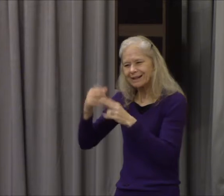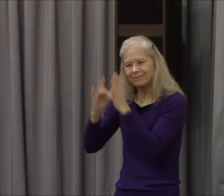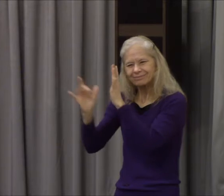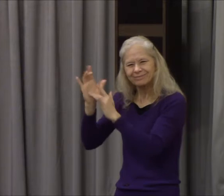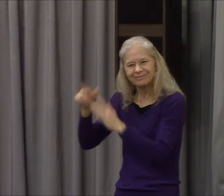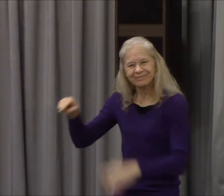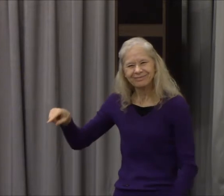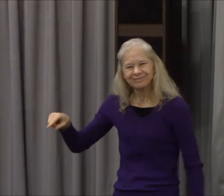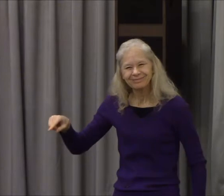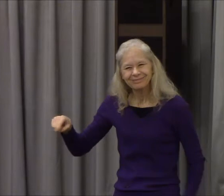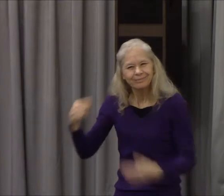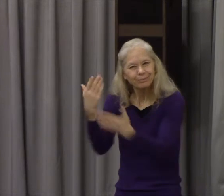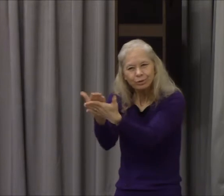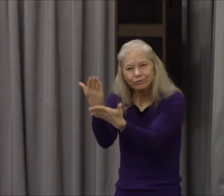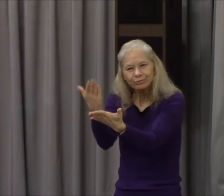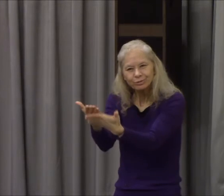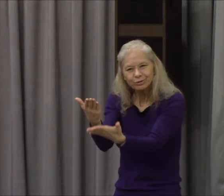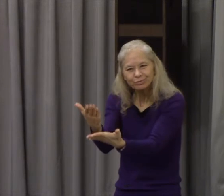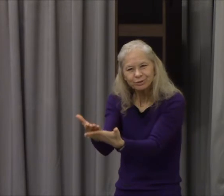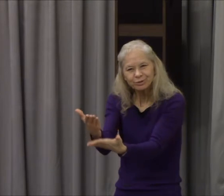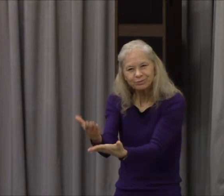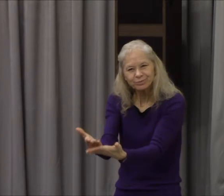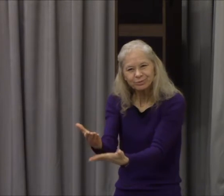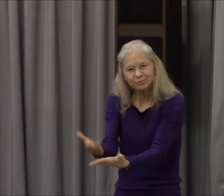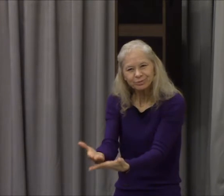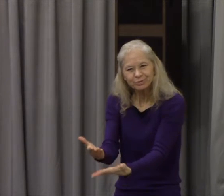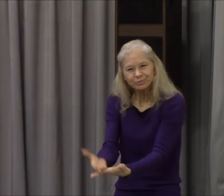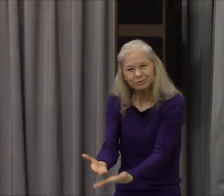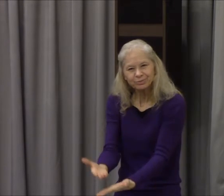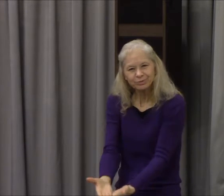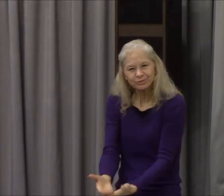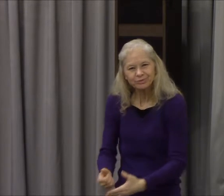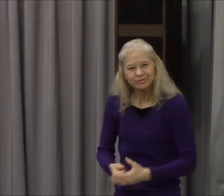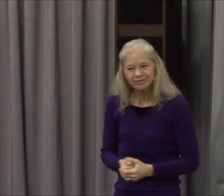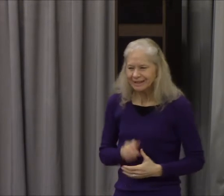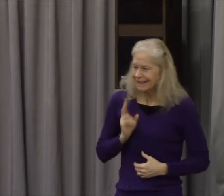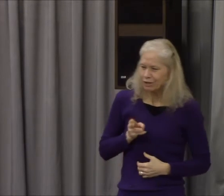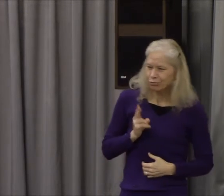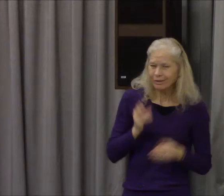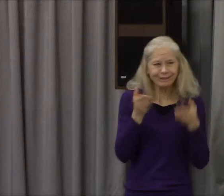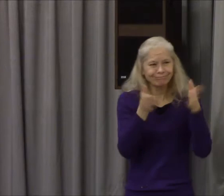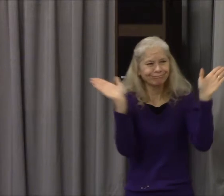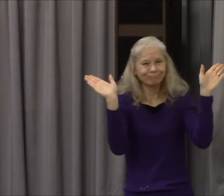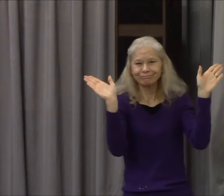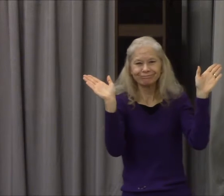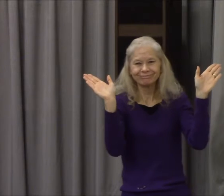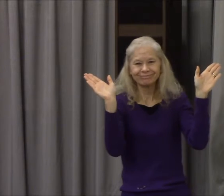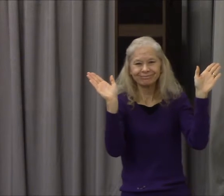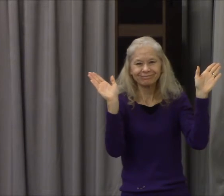Pliny the Younger but Pliny the Younger governor of Bithynia in Asia about AD 112